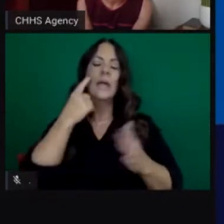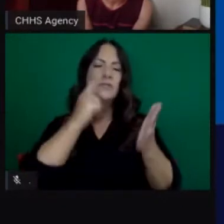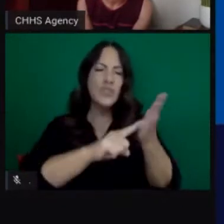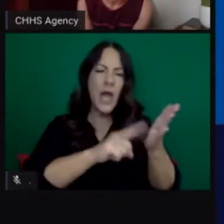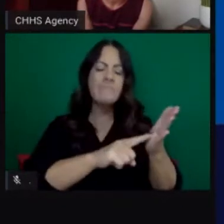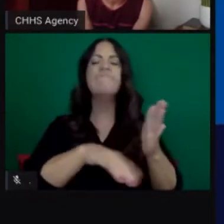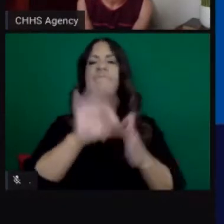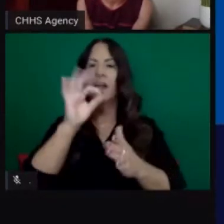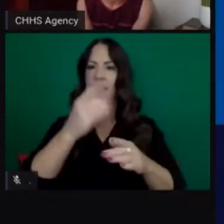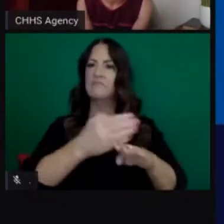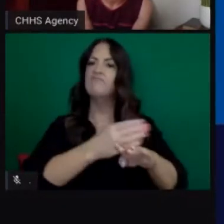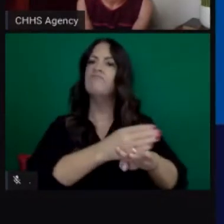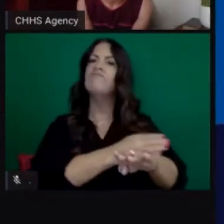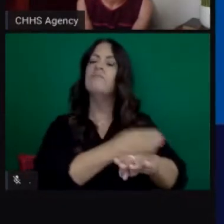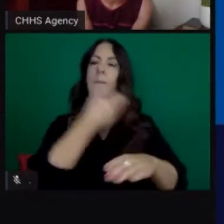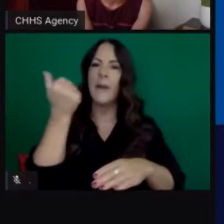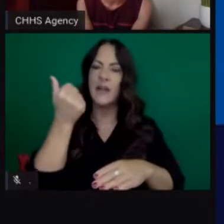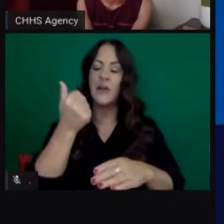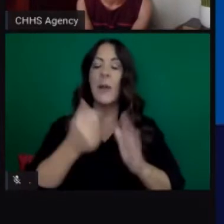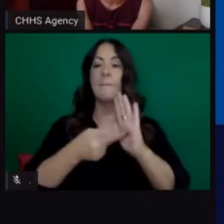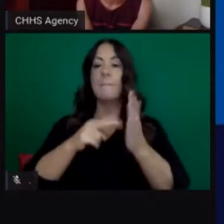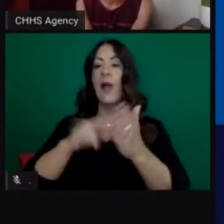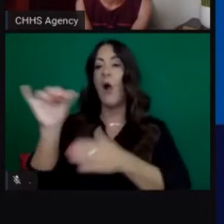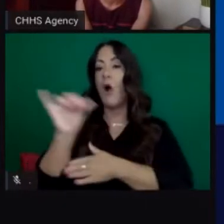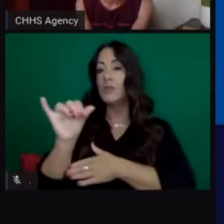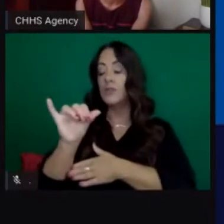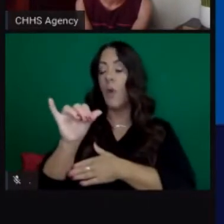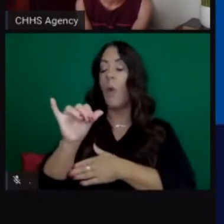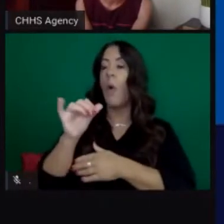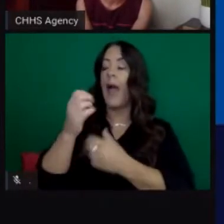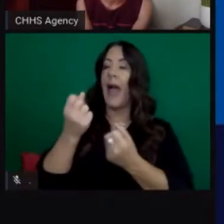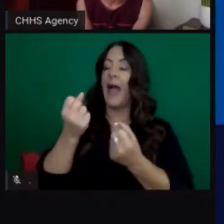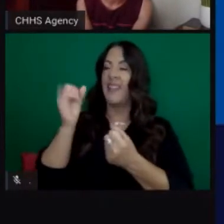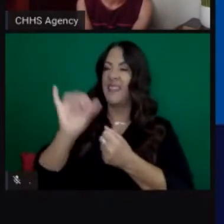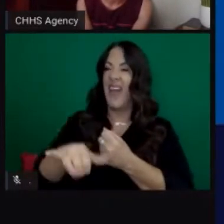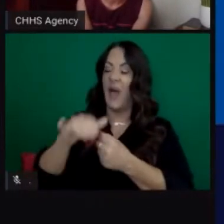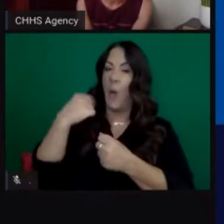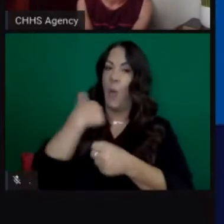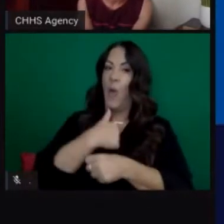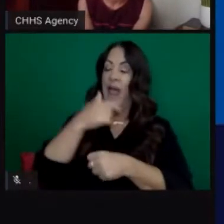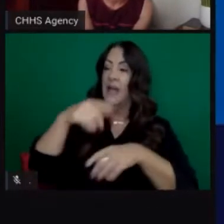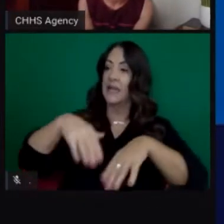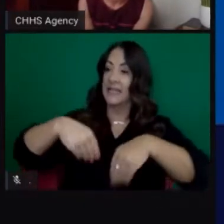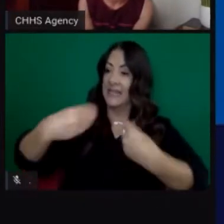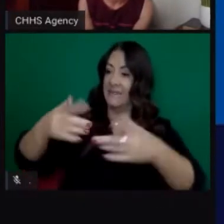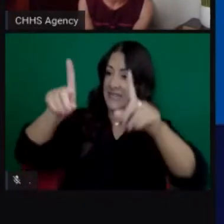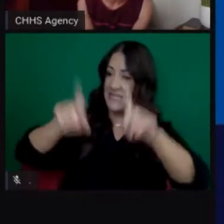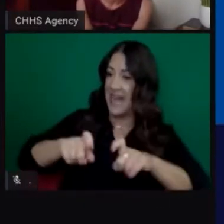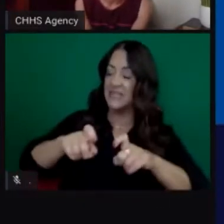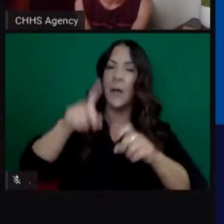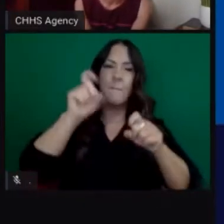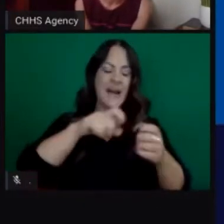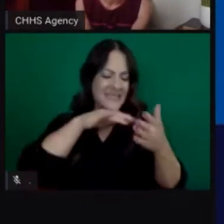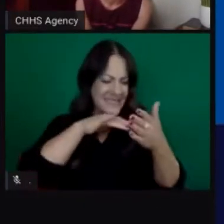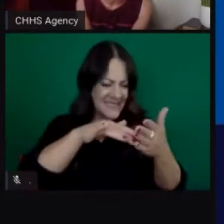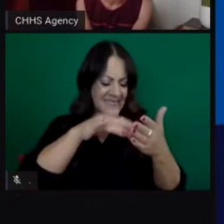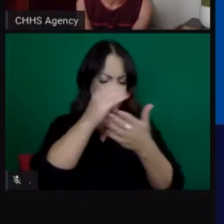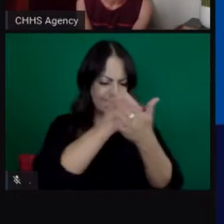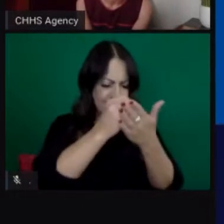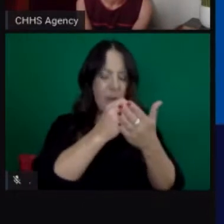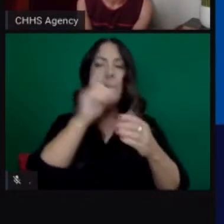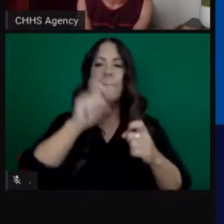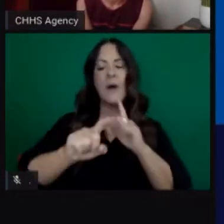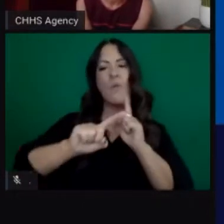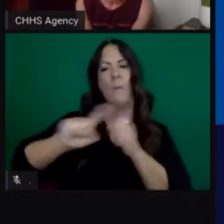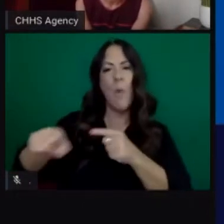within 24 to 48 hours to allow for effective isolation and quarantine because those tests have to be taken. Then they need to